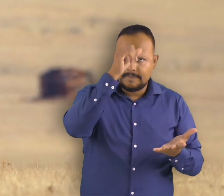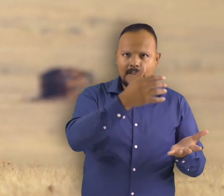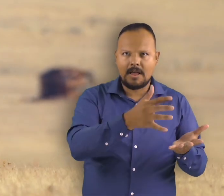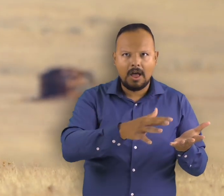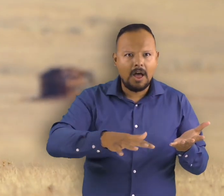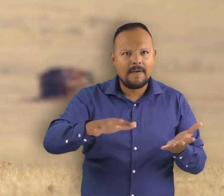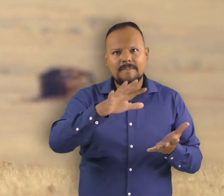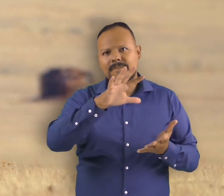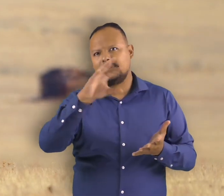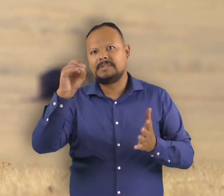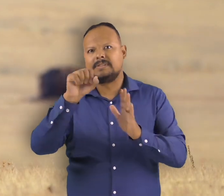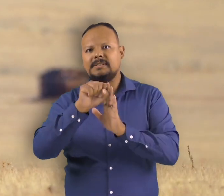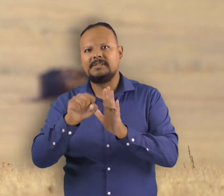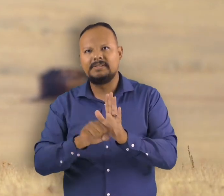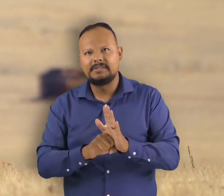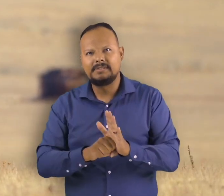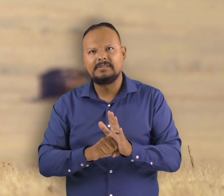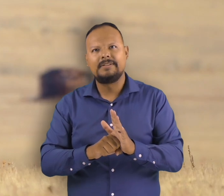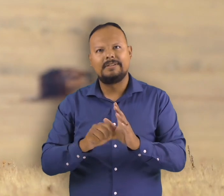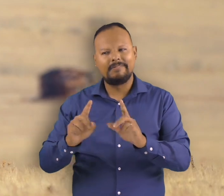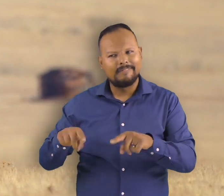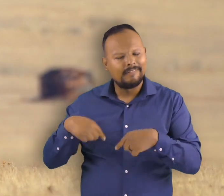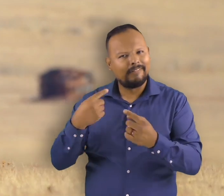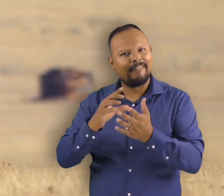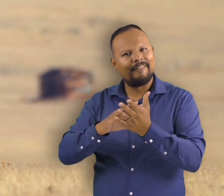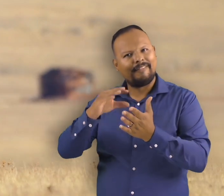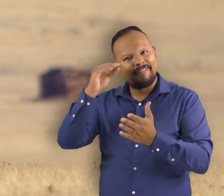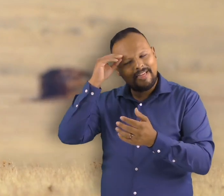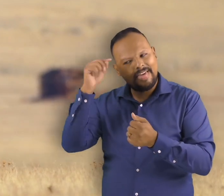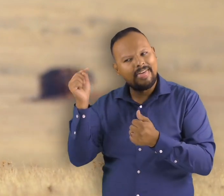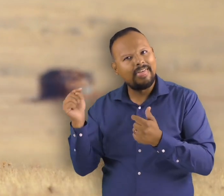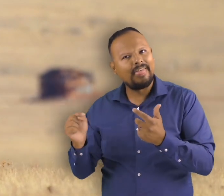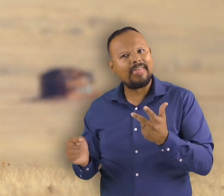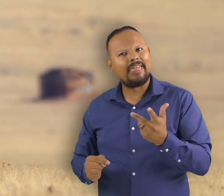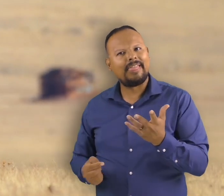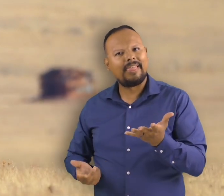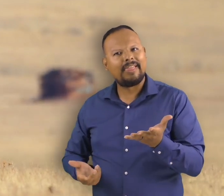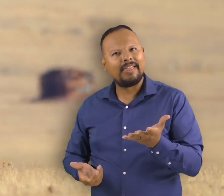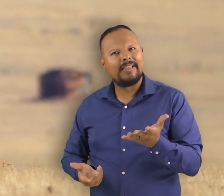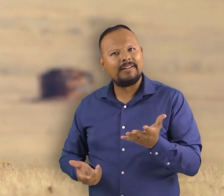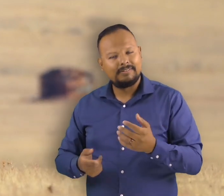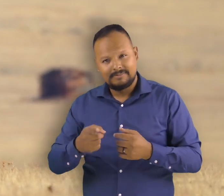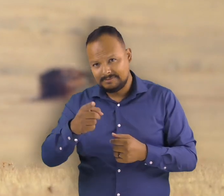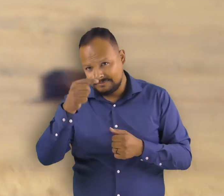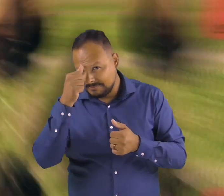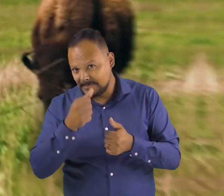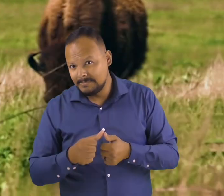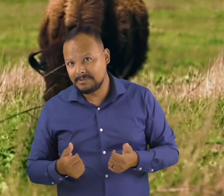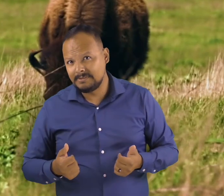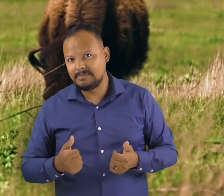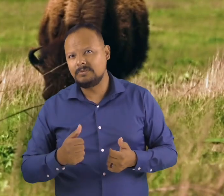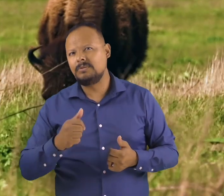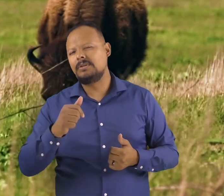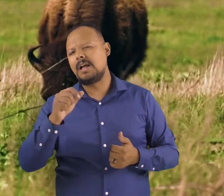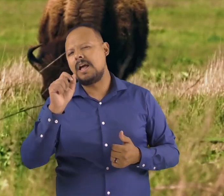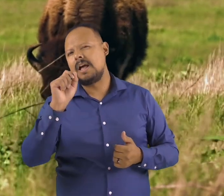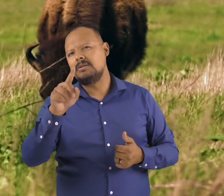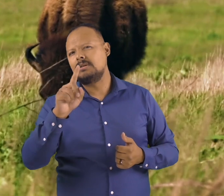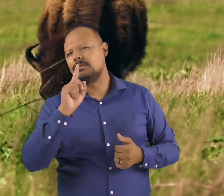bison is pretty interesting let's see what facts you remember true or false